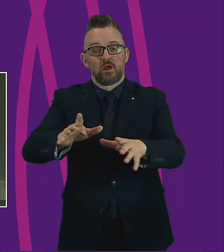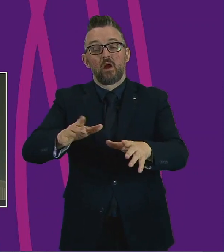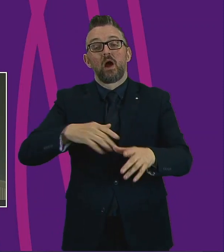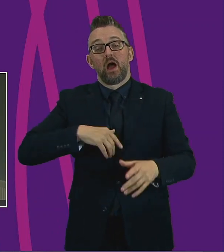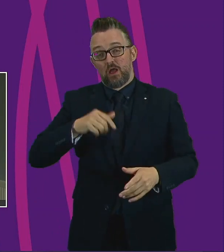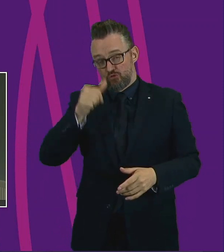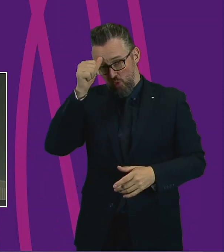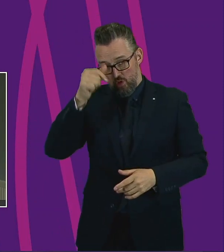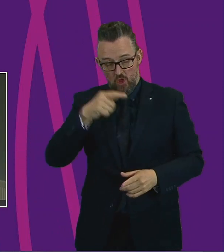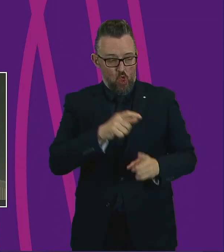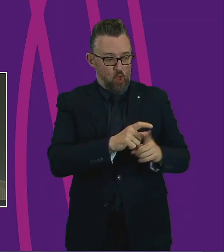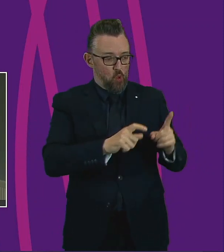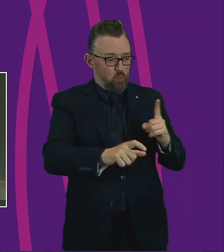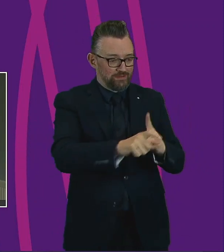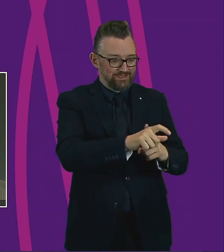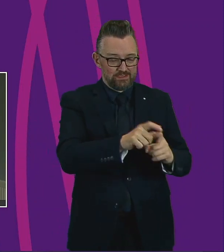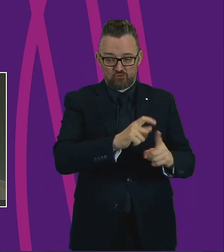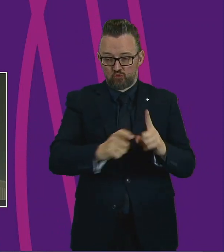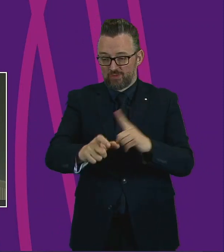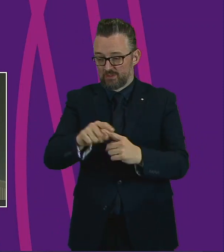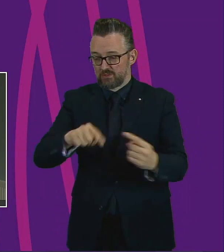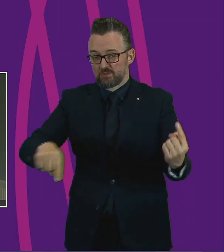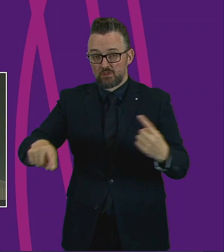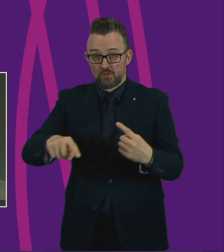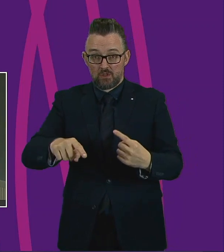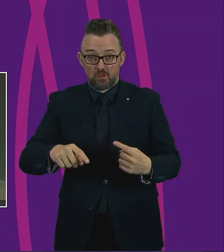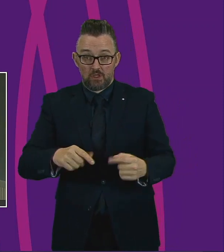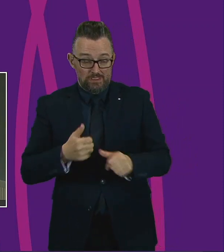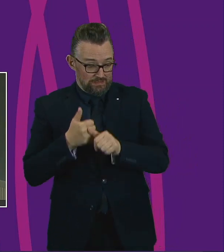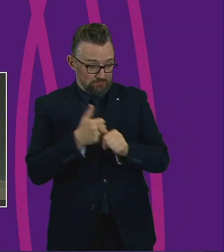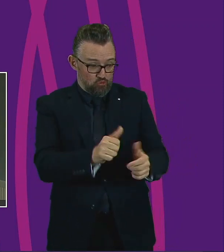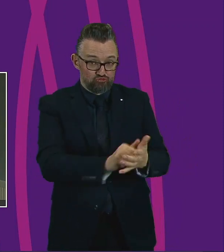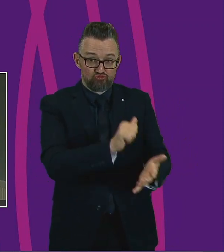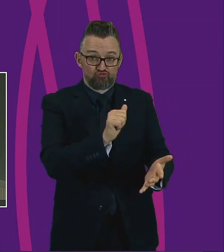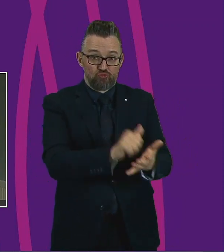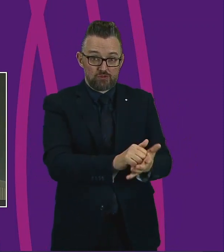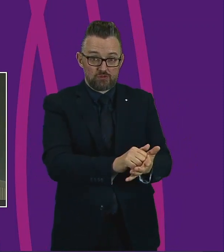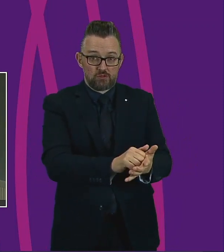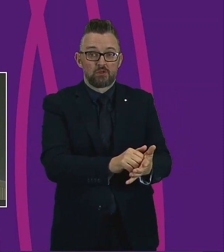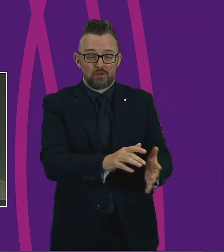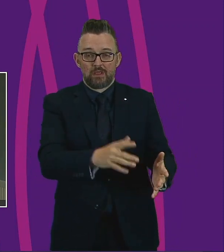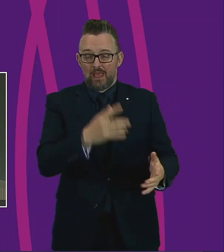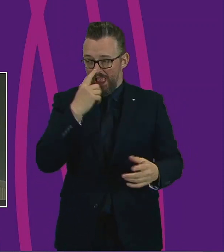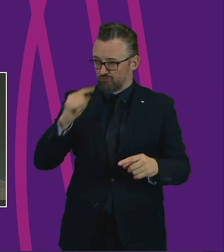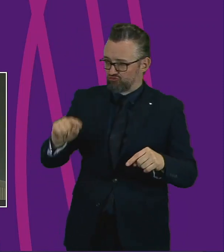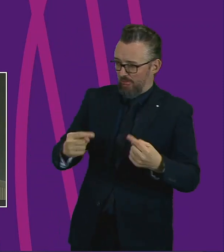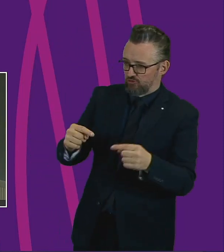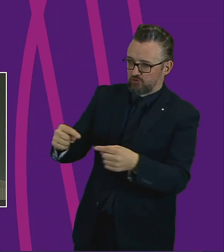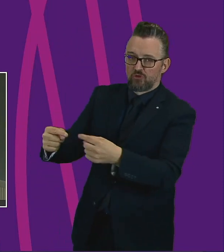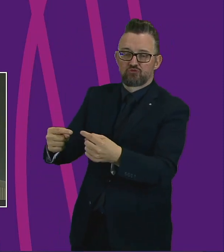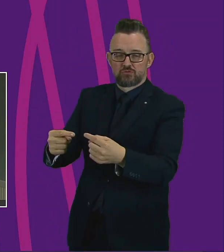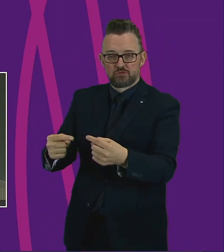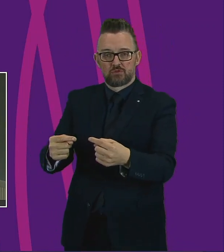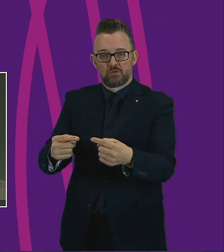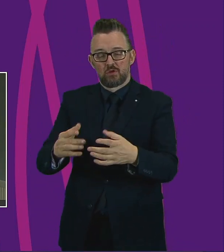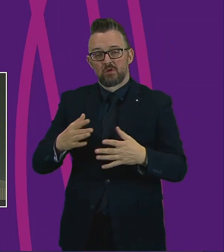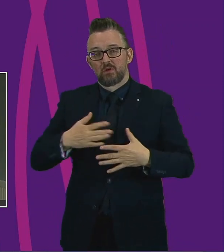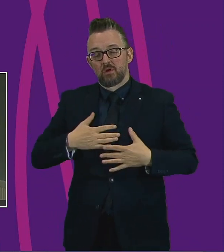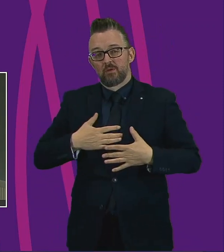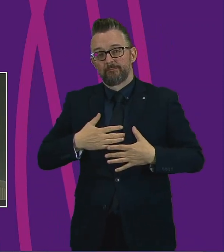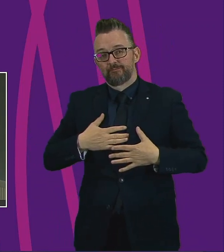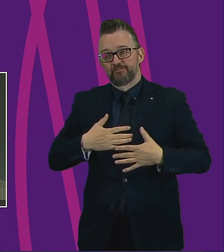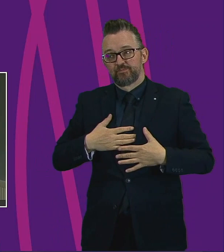with the right support can be challenged and addressed on these. I hope